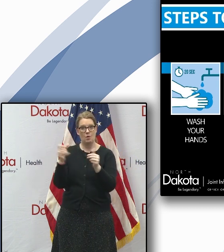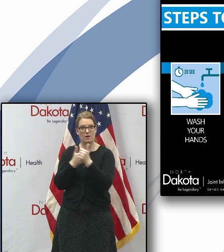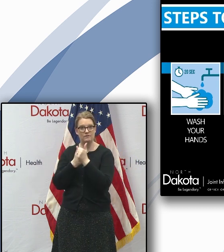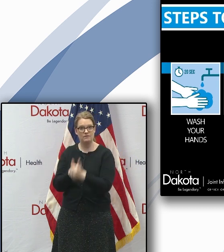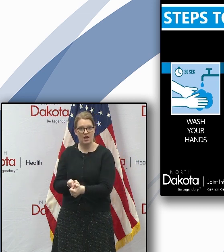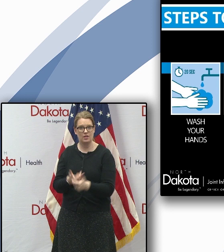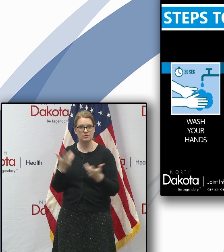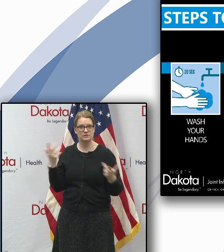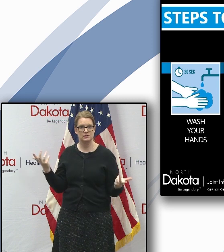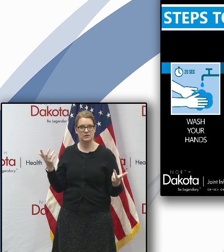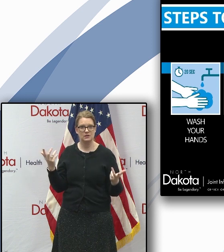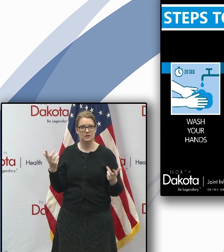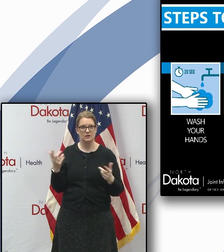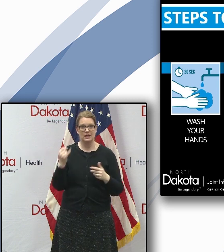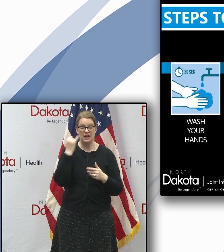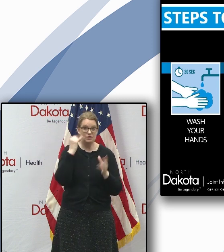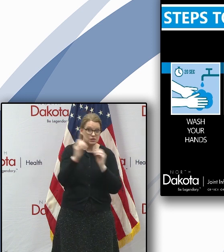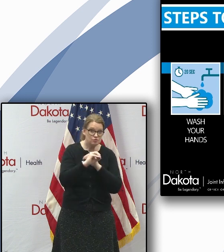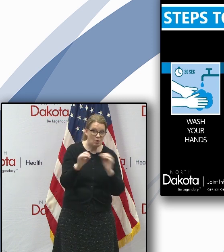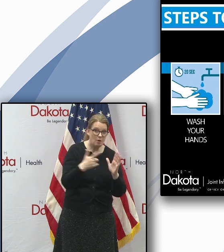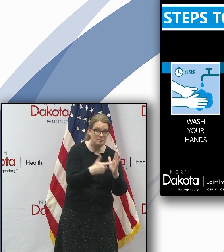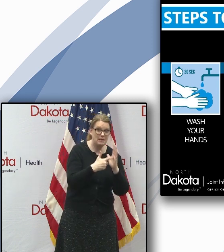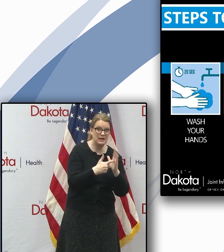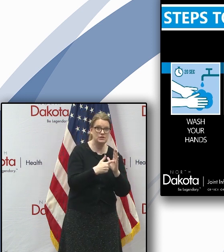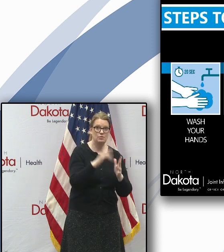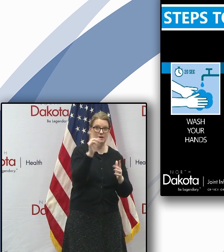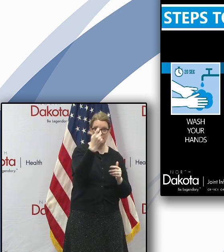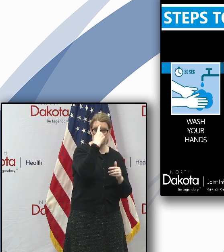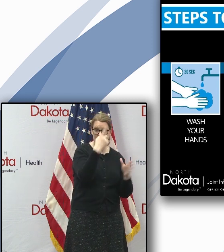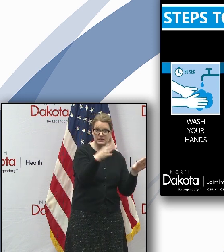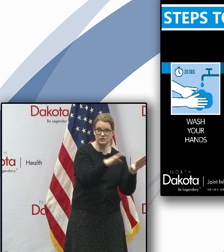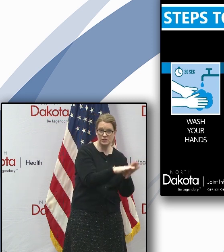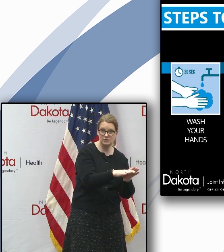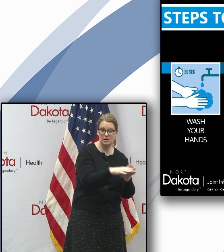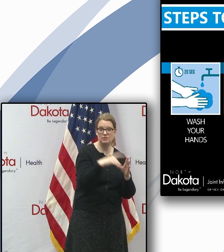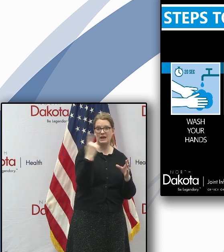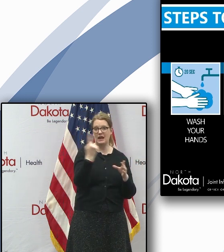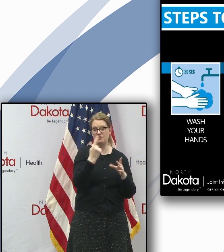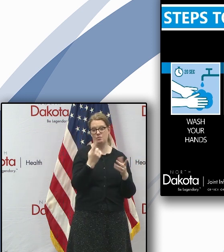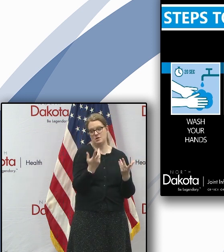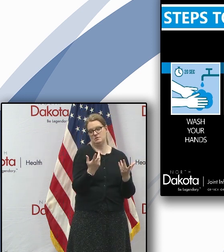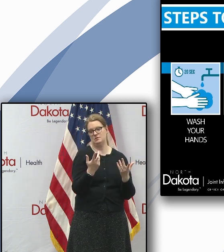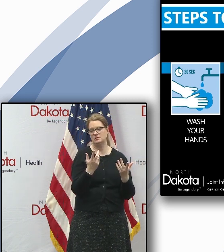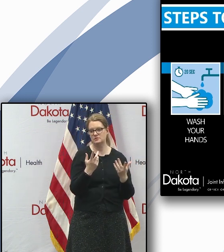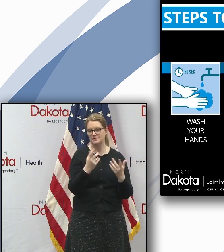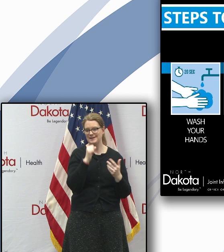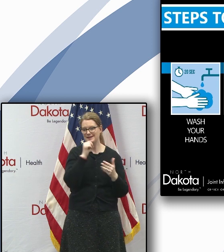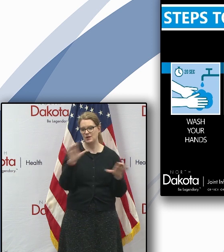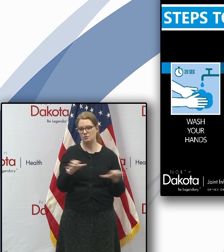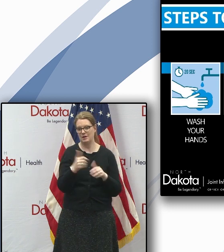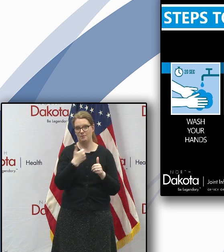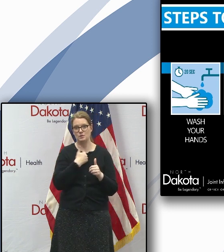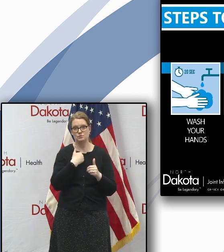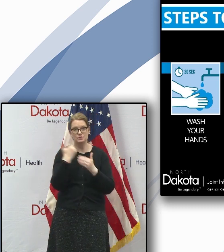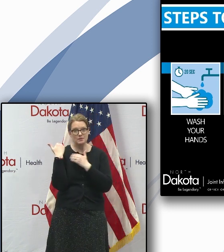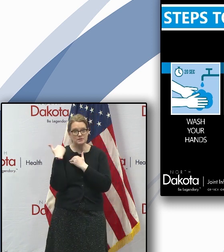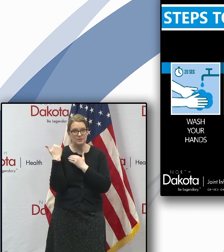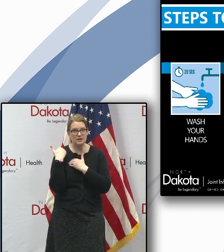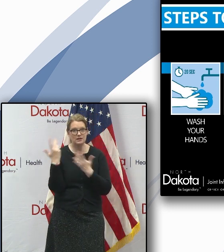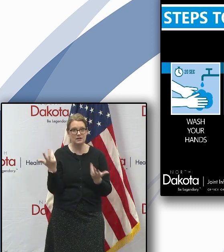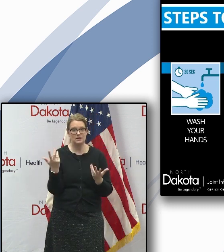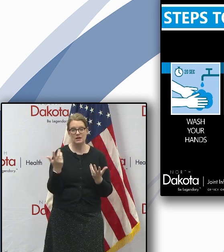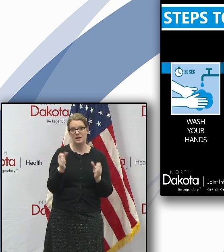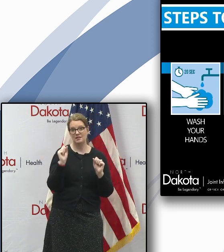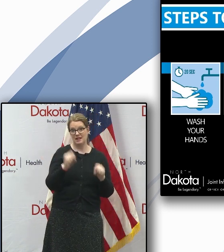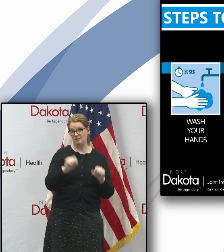doesn't work uh if you have no mandatory government shutdowns but everybody's practicing uh personal responsibility uh you know